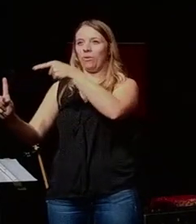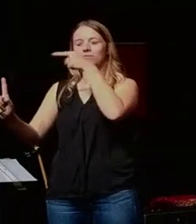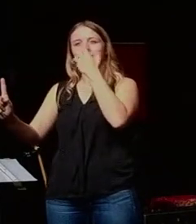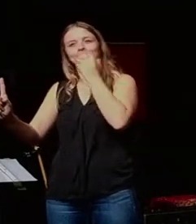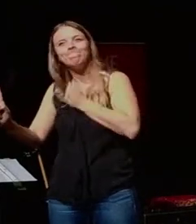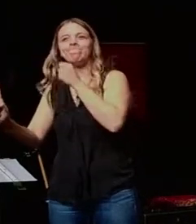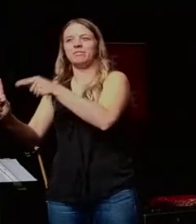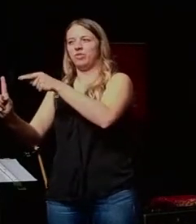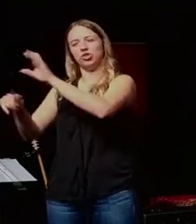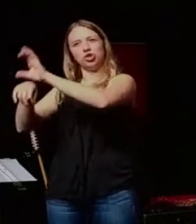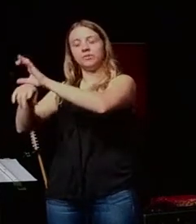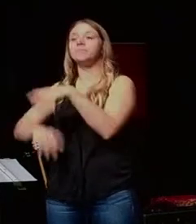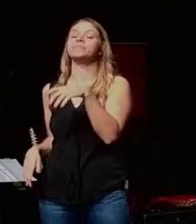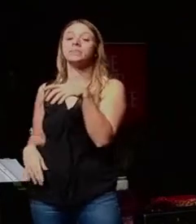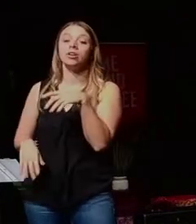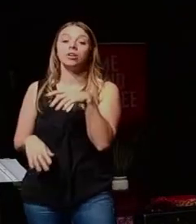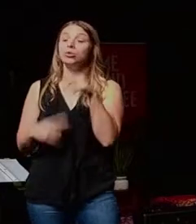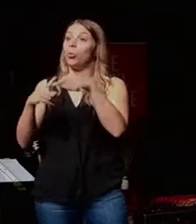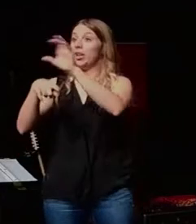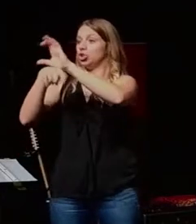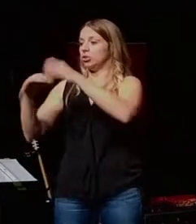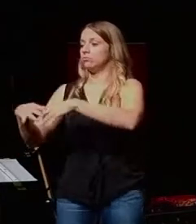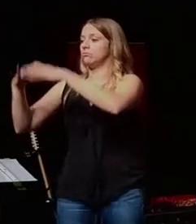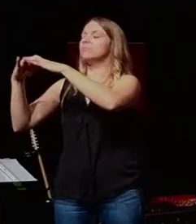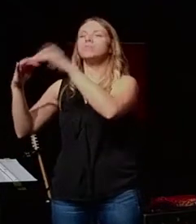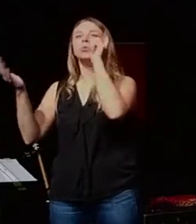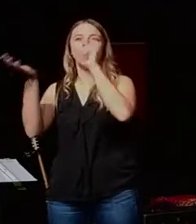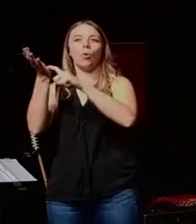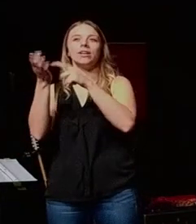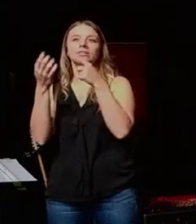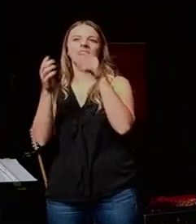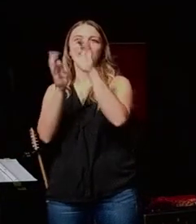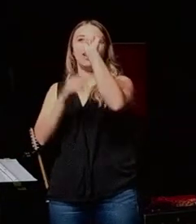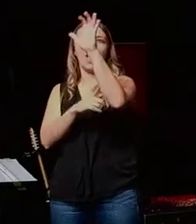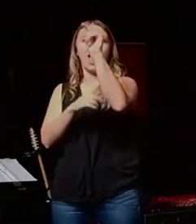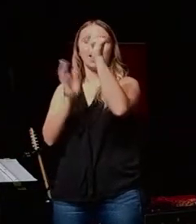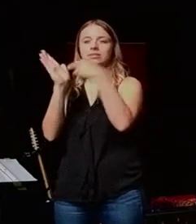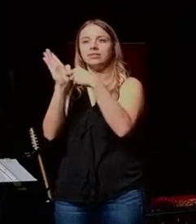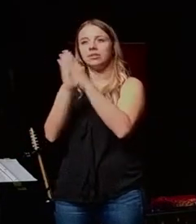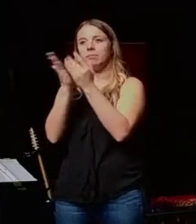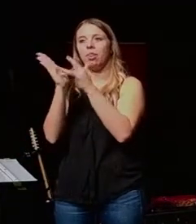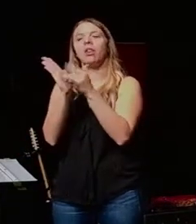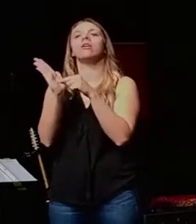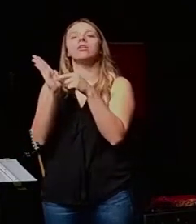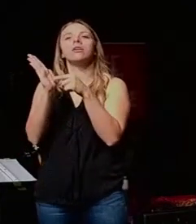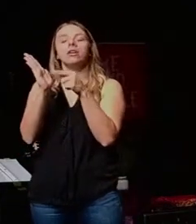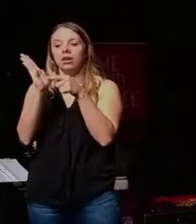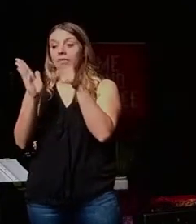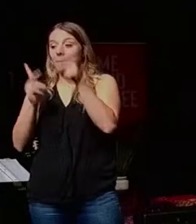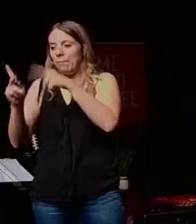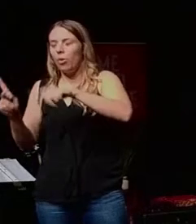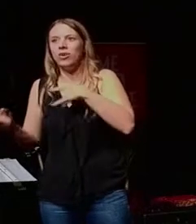form, what happens is you can see in the book of Acts, this church that was so excited about the Holy Spirit